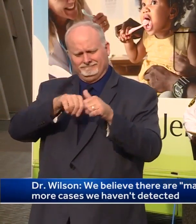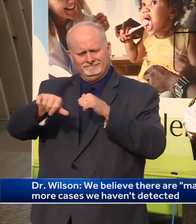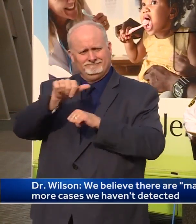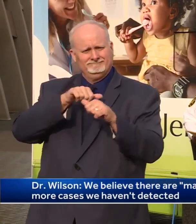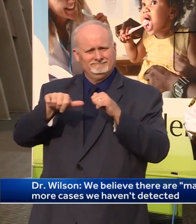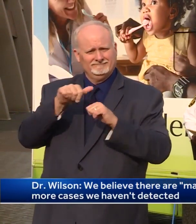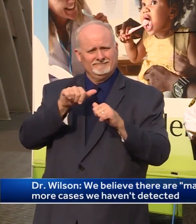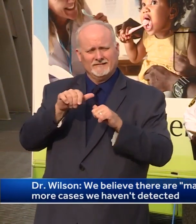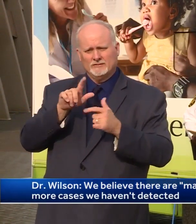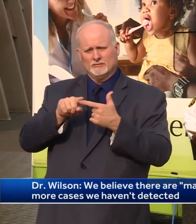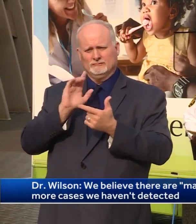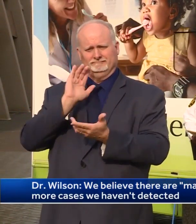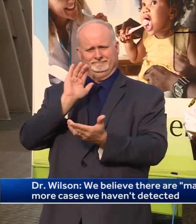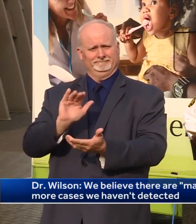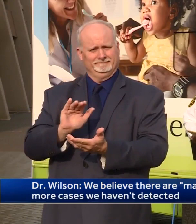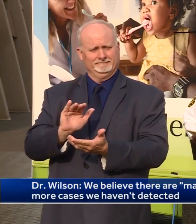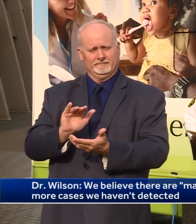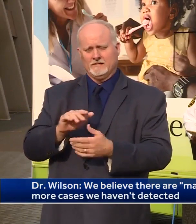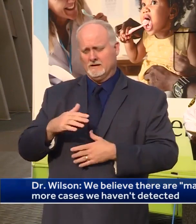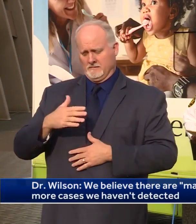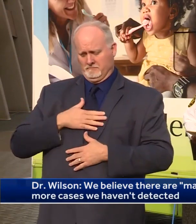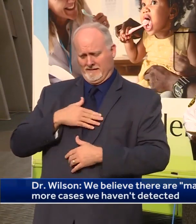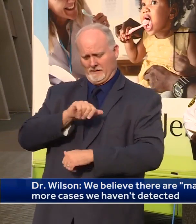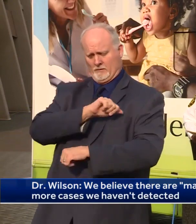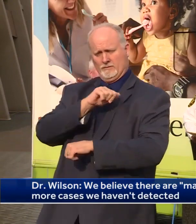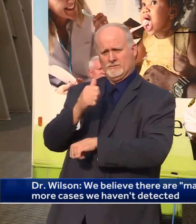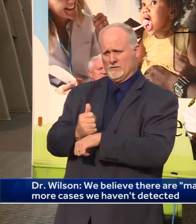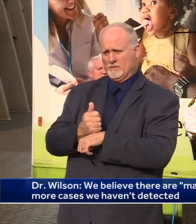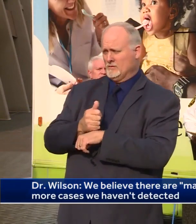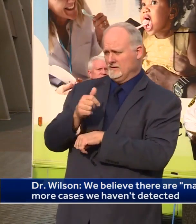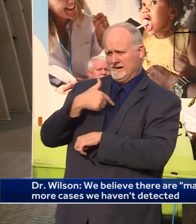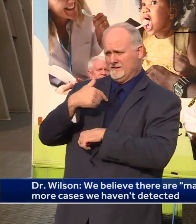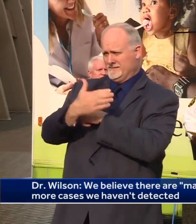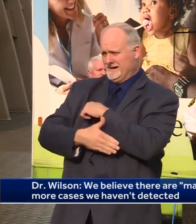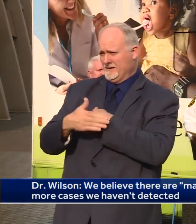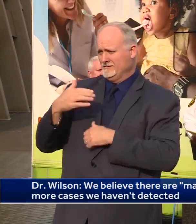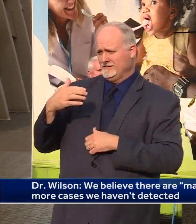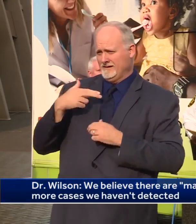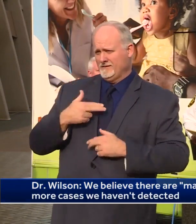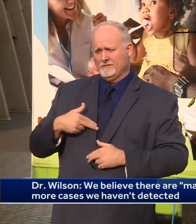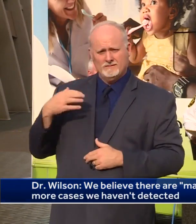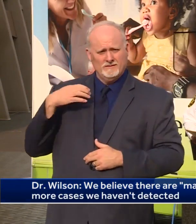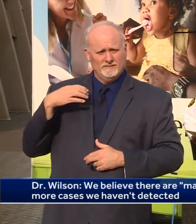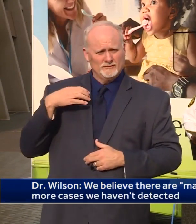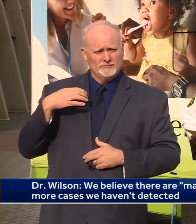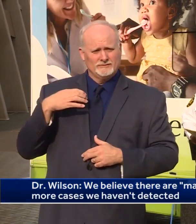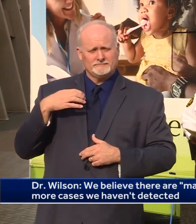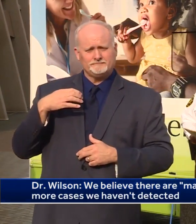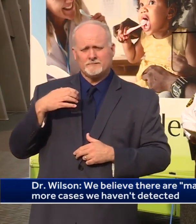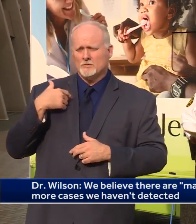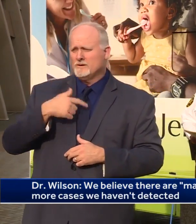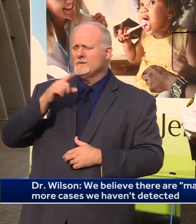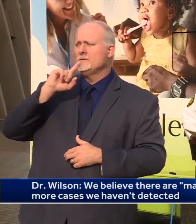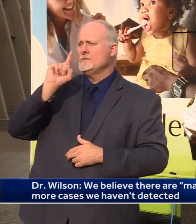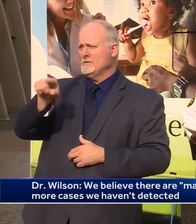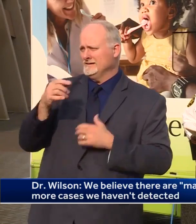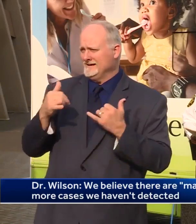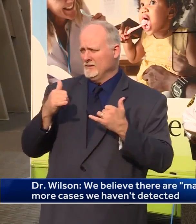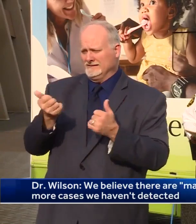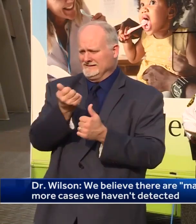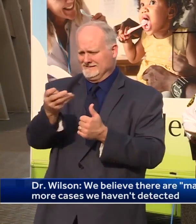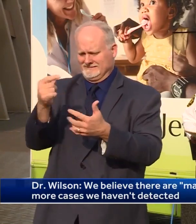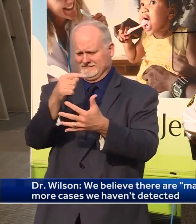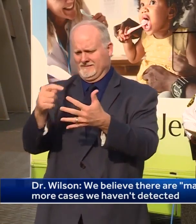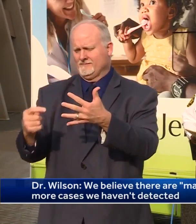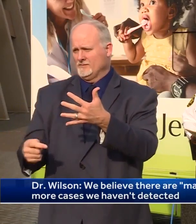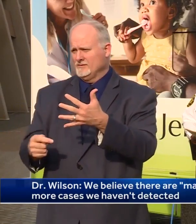To that end, and with the authority that is given to me as county health officer, we are ordering several